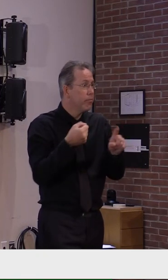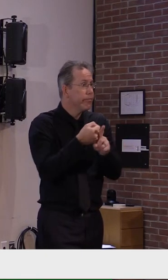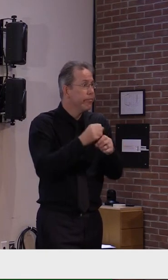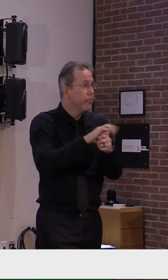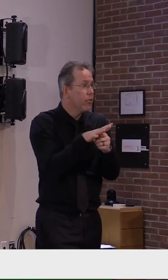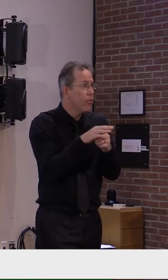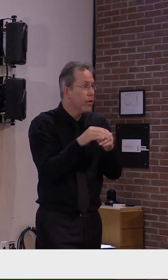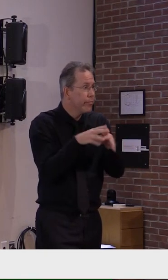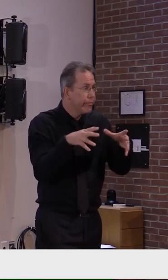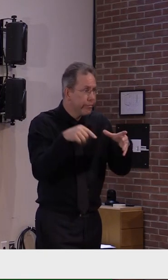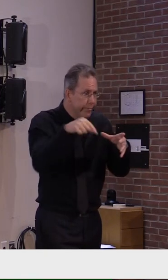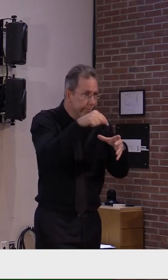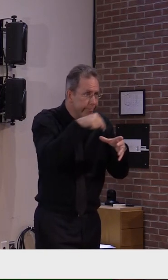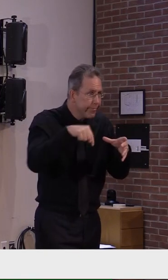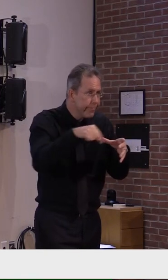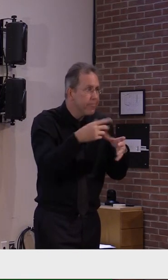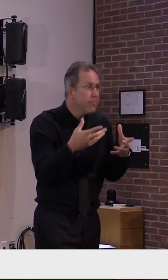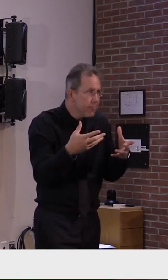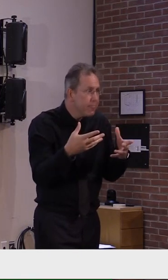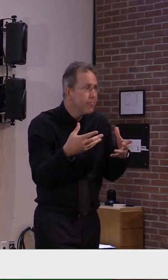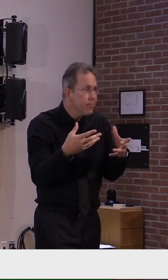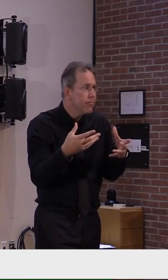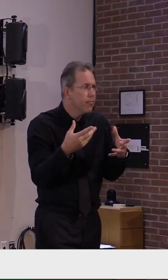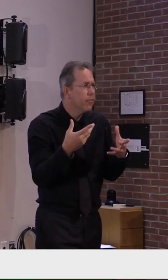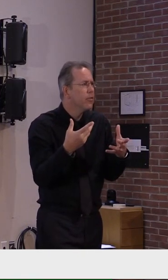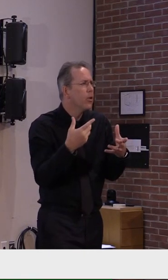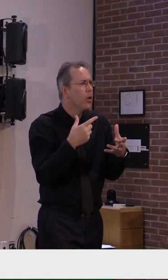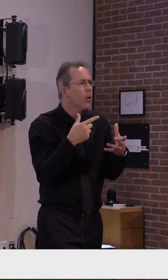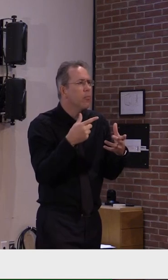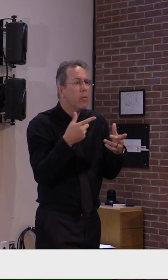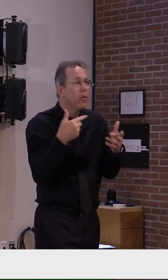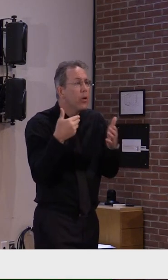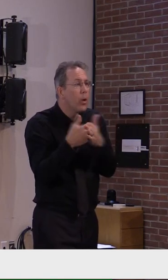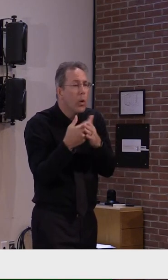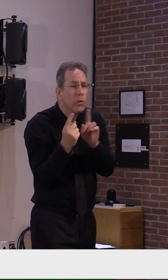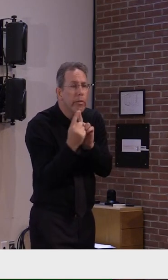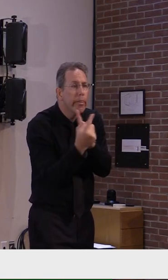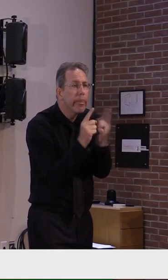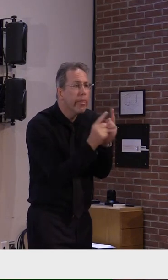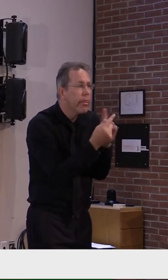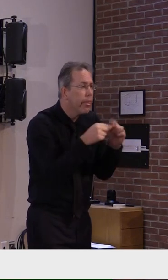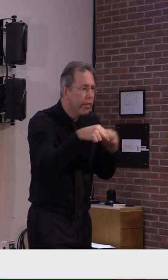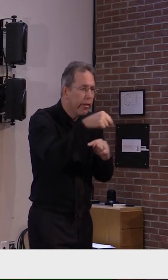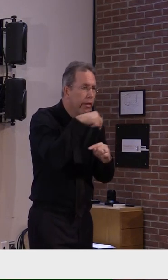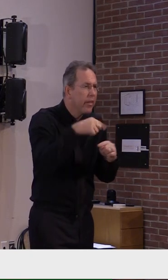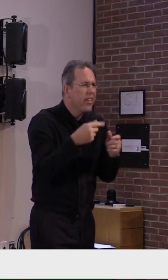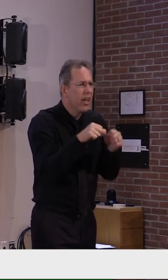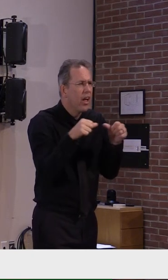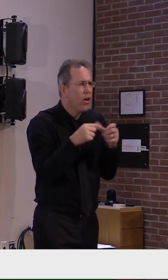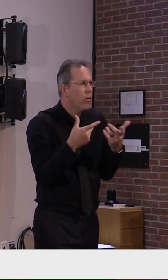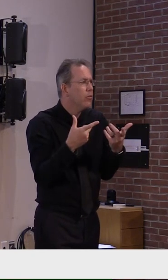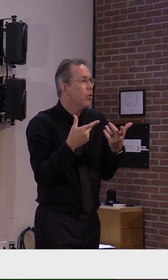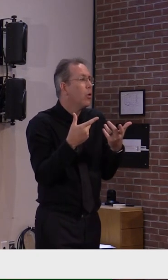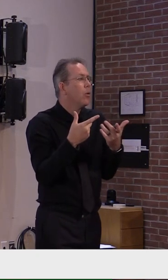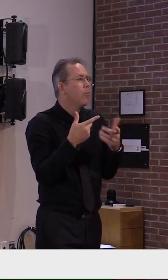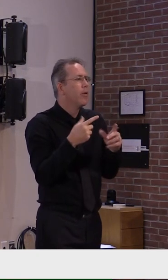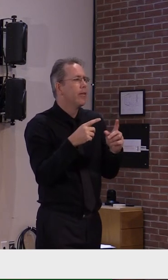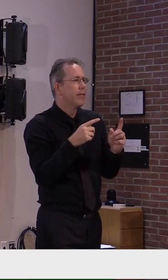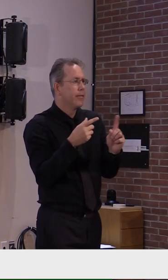measures to ensure that an outbreak doesn't occur. And last thing, many troopers have been impacted by